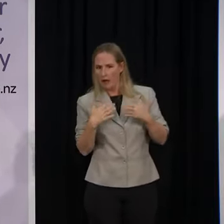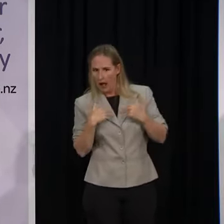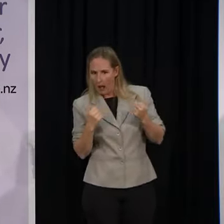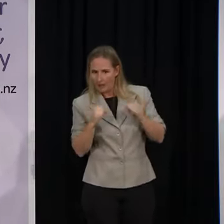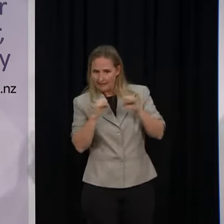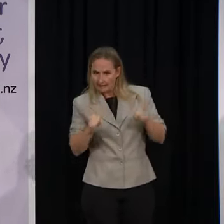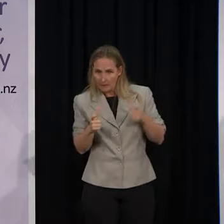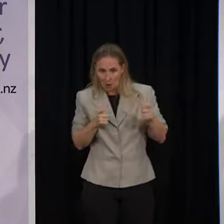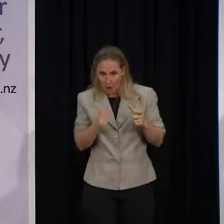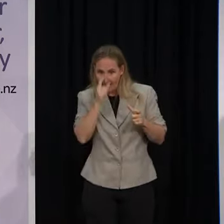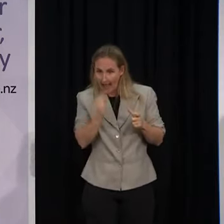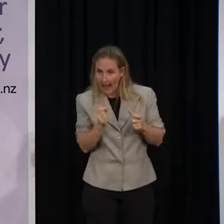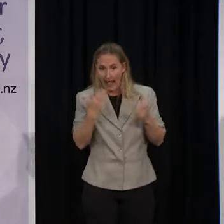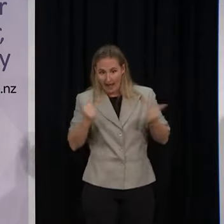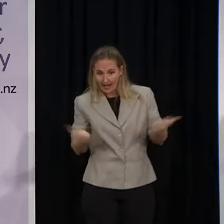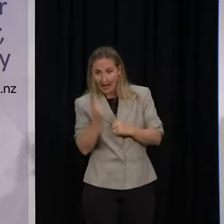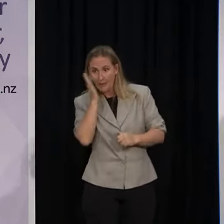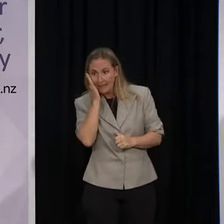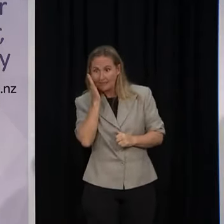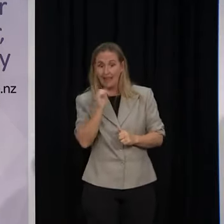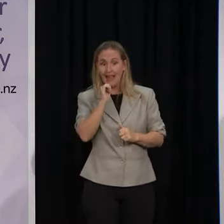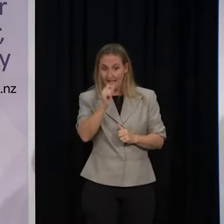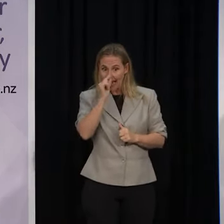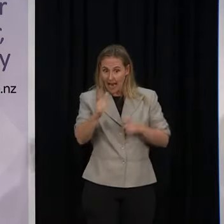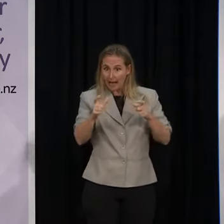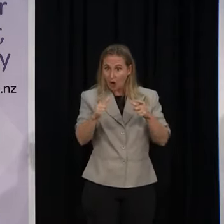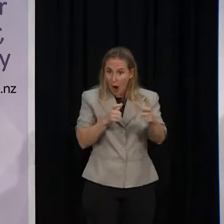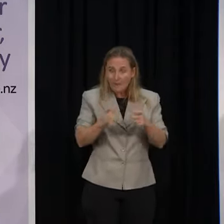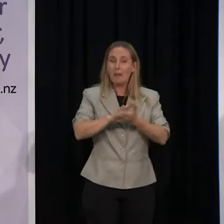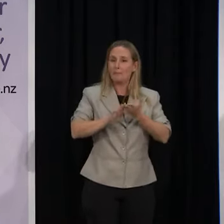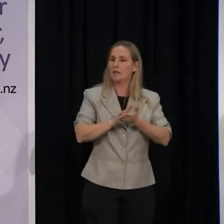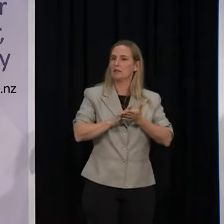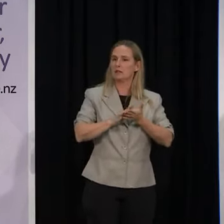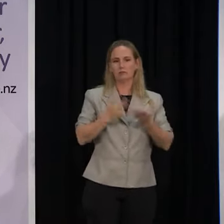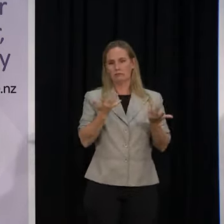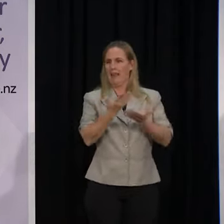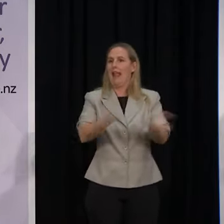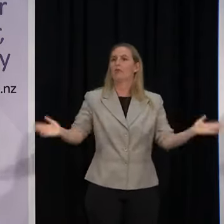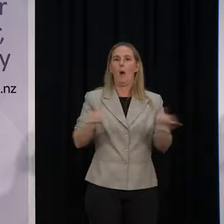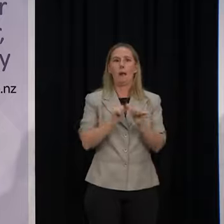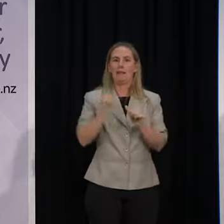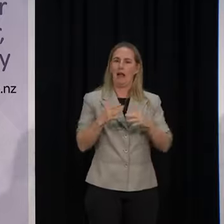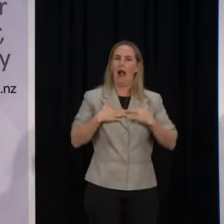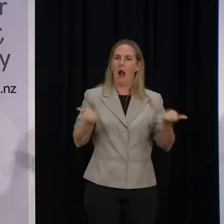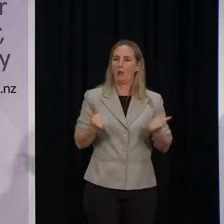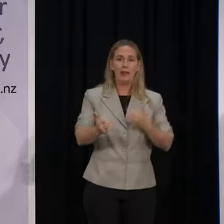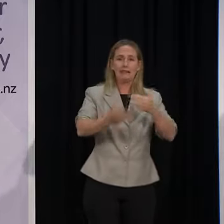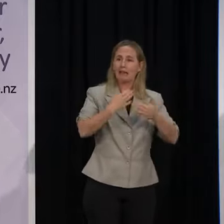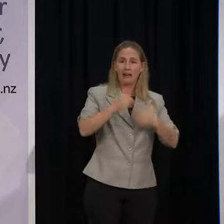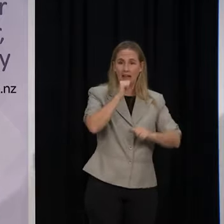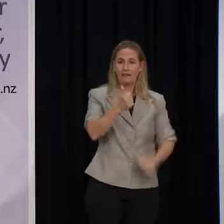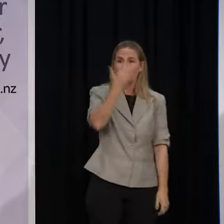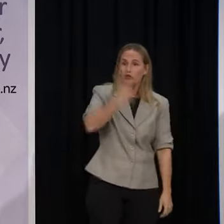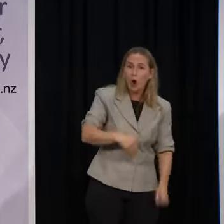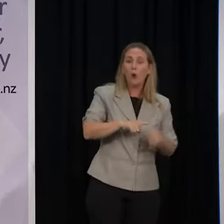system can cope, everyone gets better health care, whether you've got COVID or whether or not you've had a stroke or a heart attack or a car accident, and